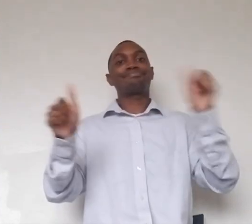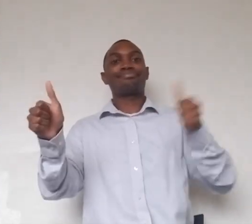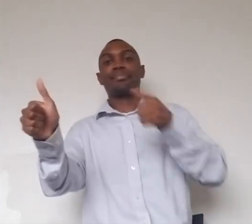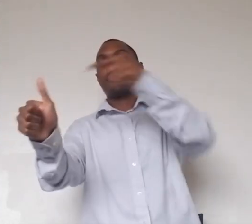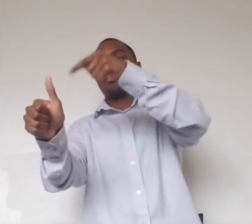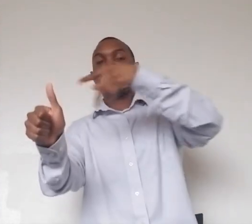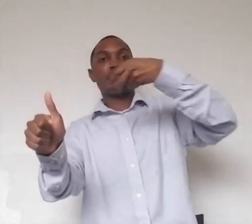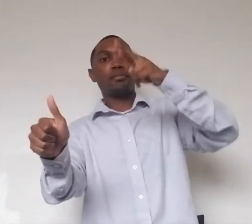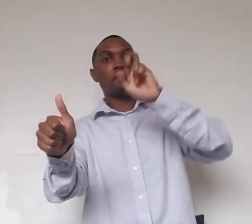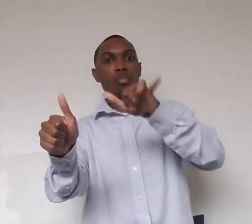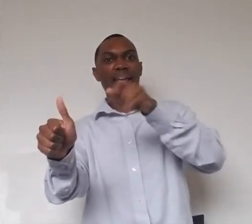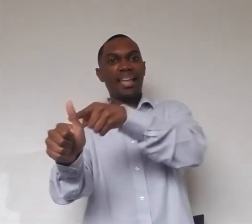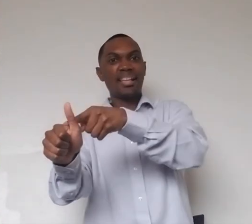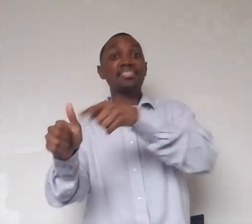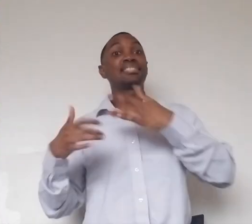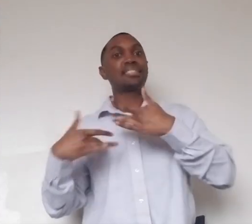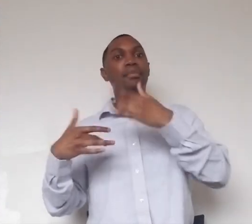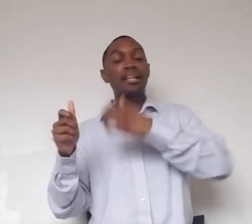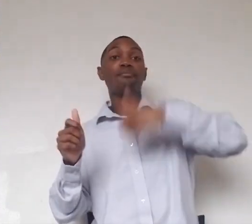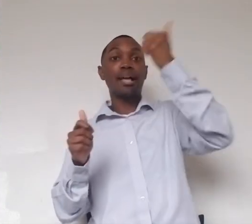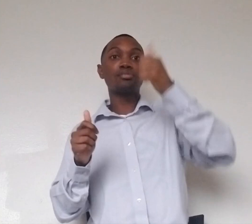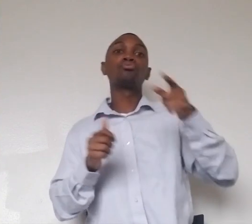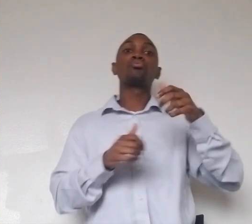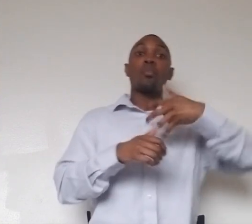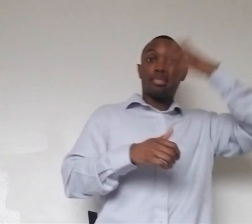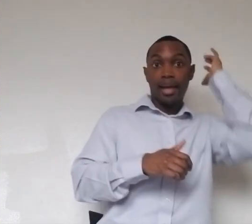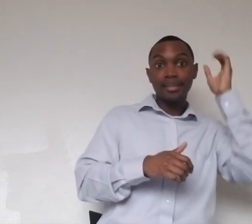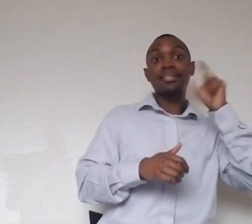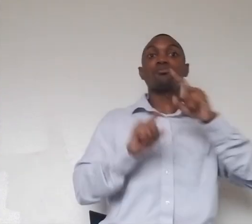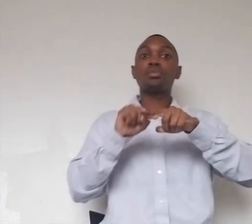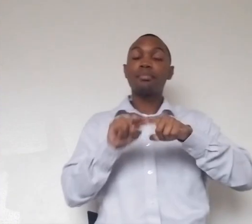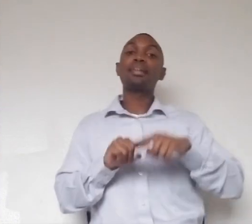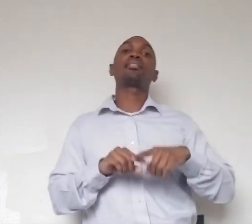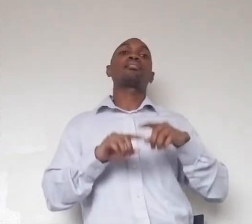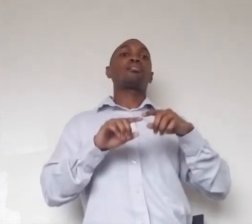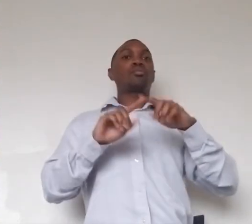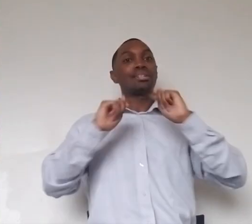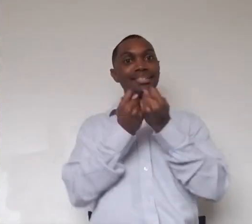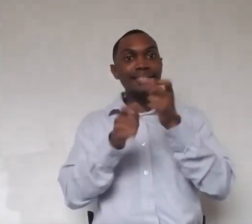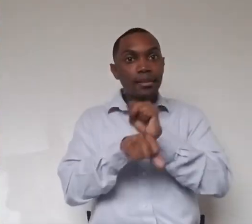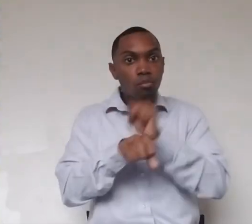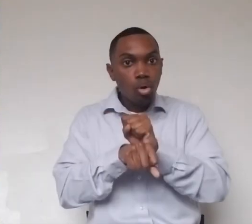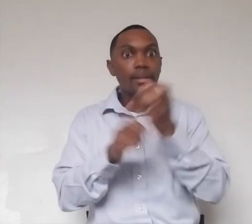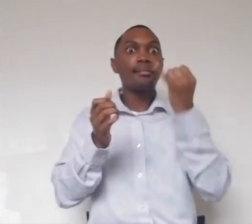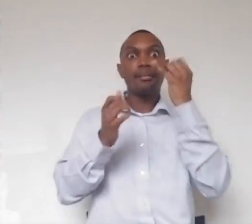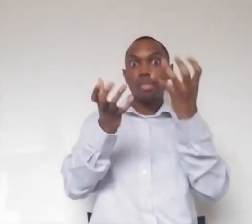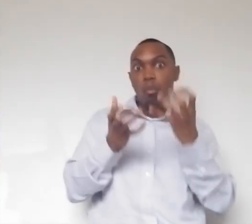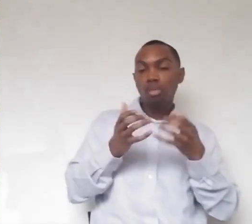on teamwork and cooperation in order to actually successfully capture and kill prey. But they're definitely fast, faster than humans for